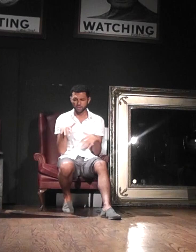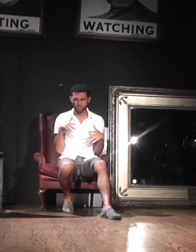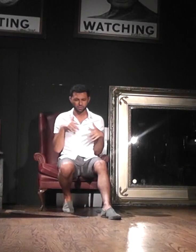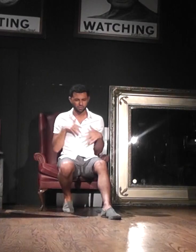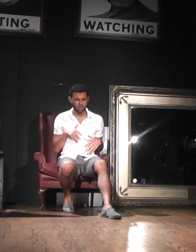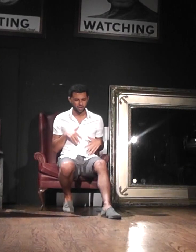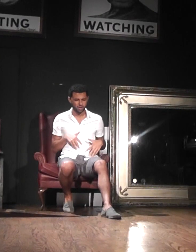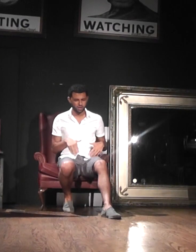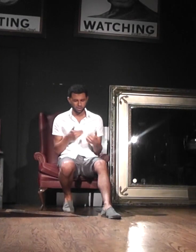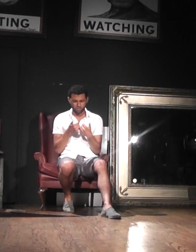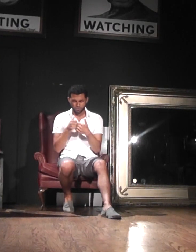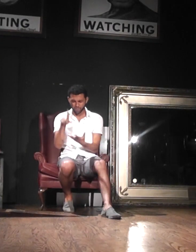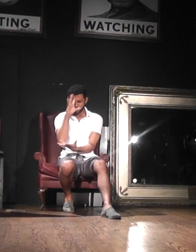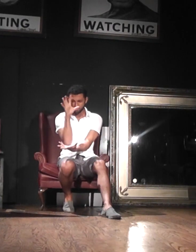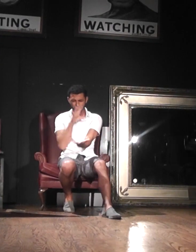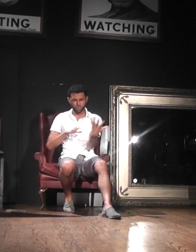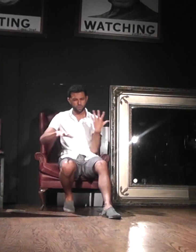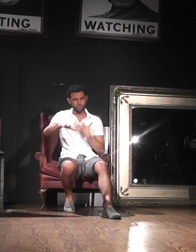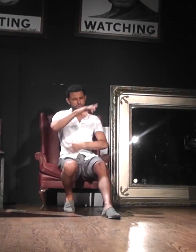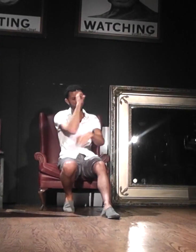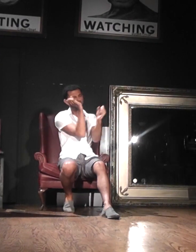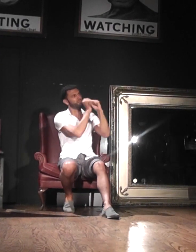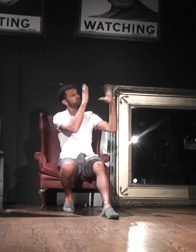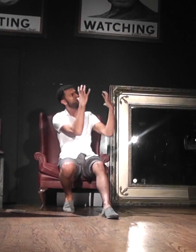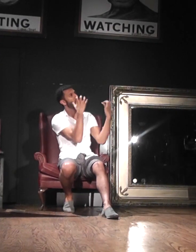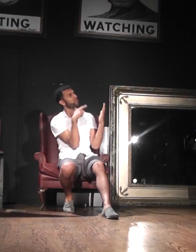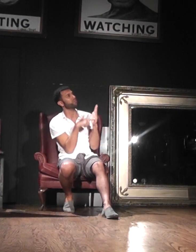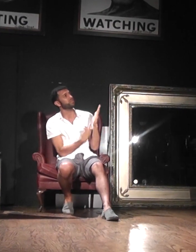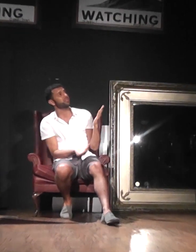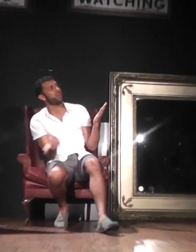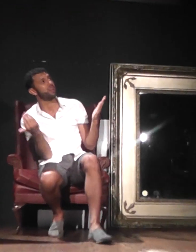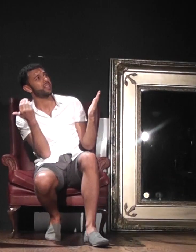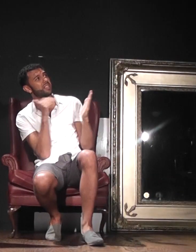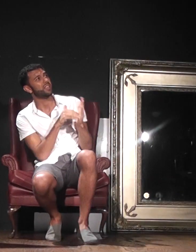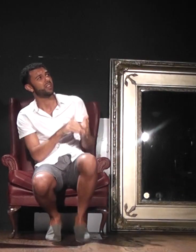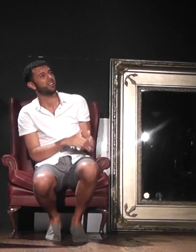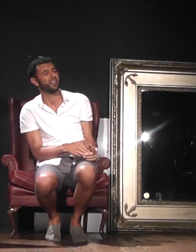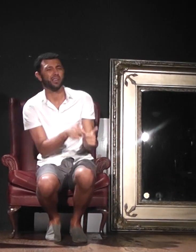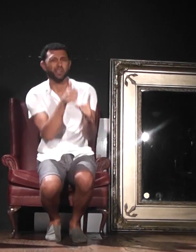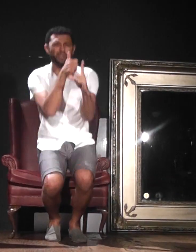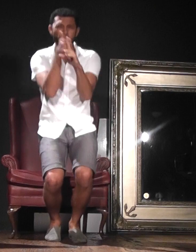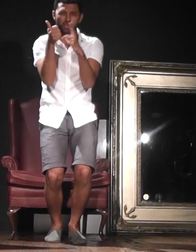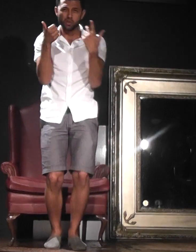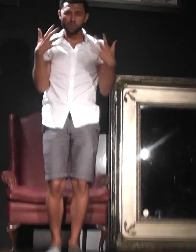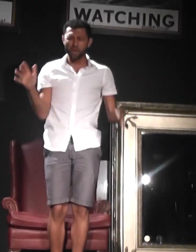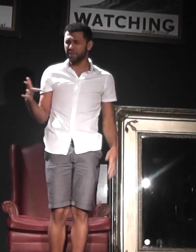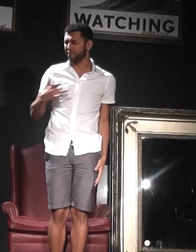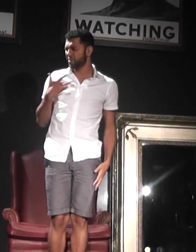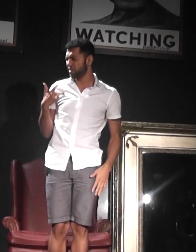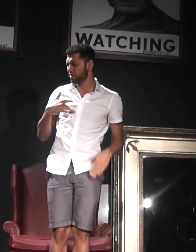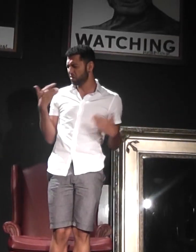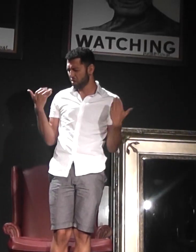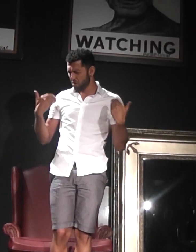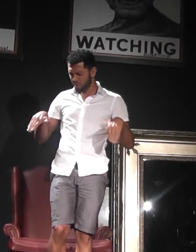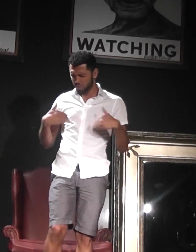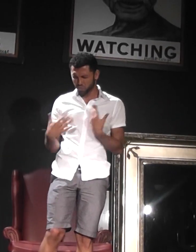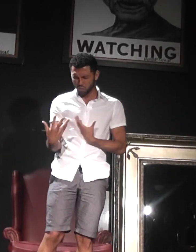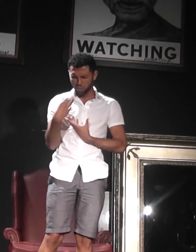That's the bed, drifting through the wind On inside again, do you ever feel It's a